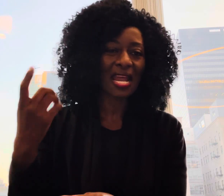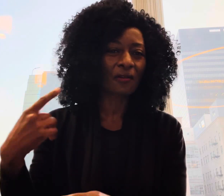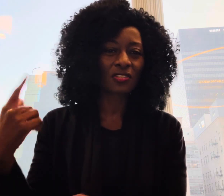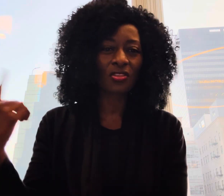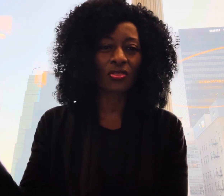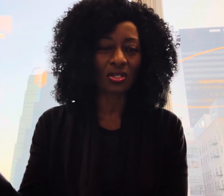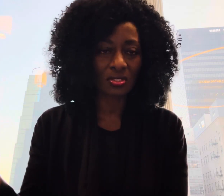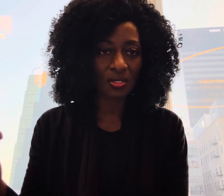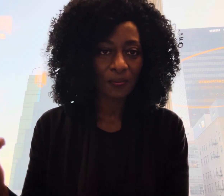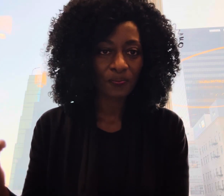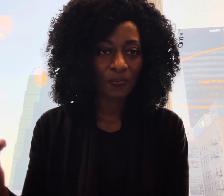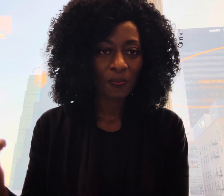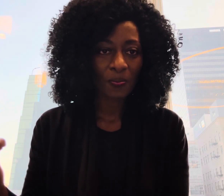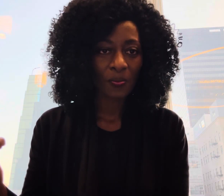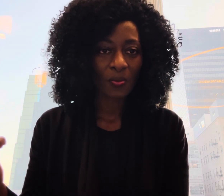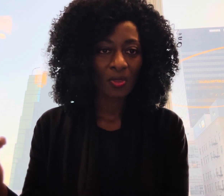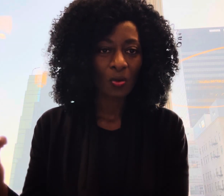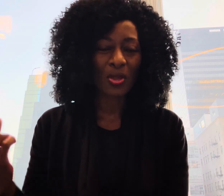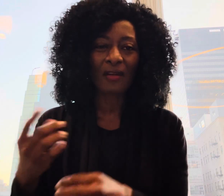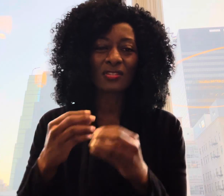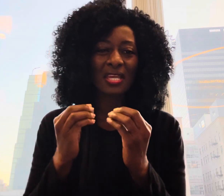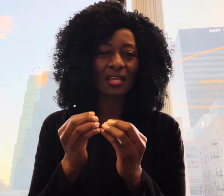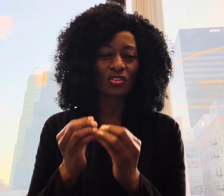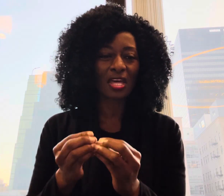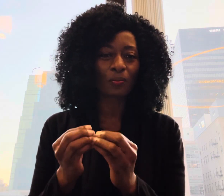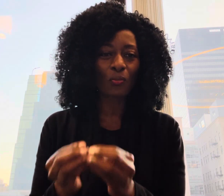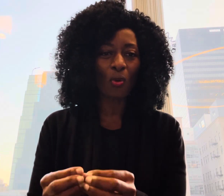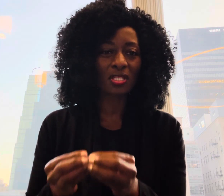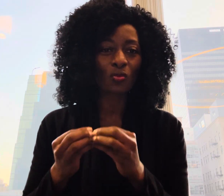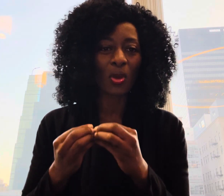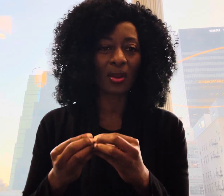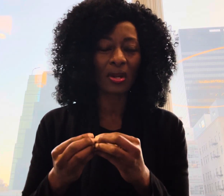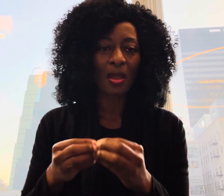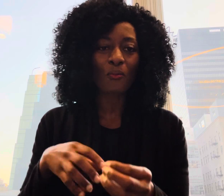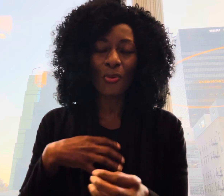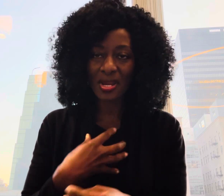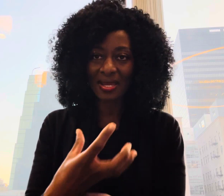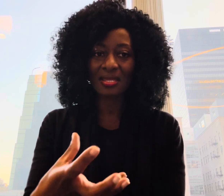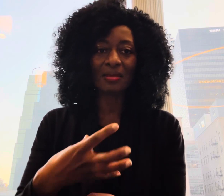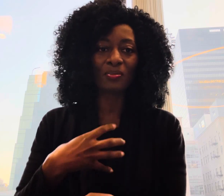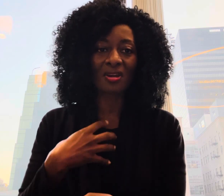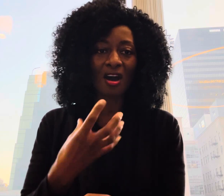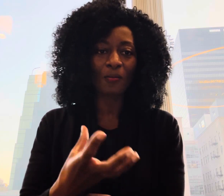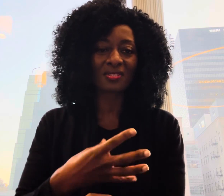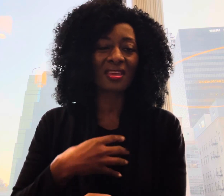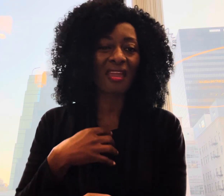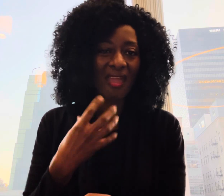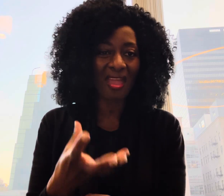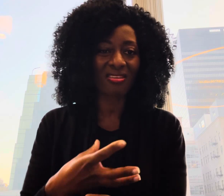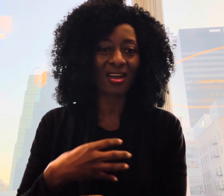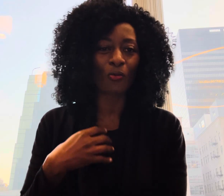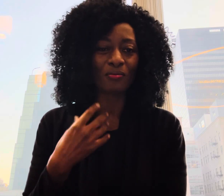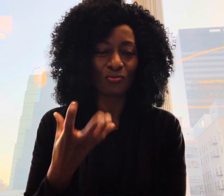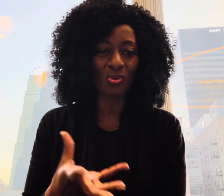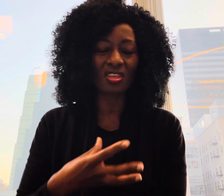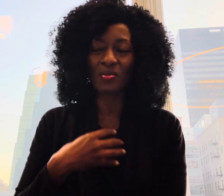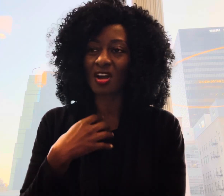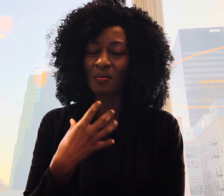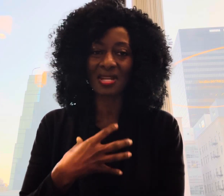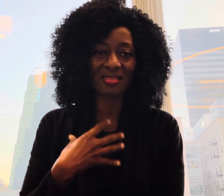afterthought we have to get to that that point where prayer becomes the air that we breathe it becomes like